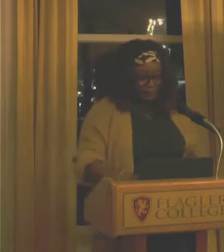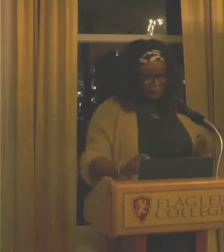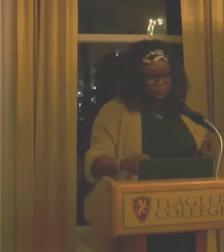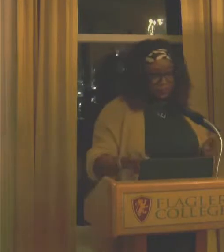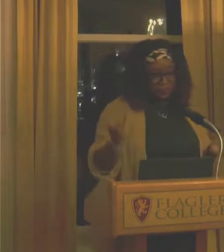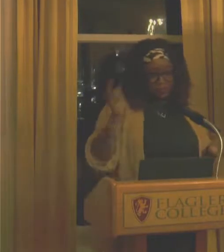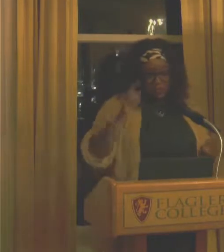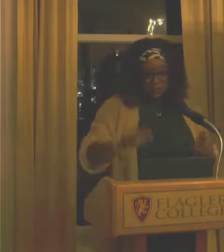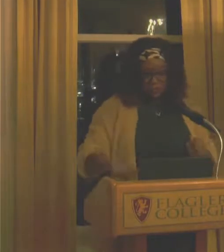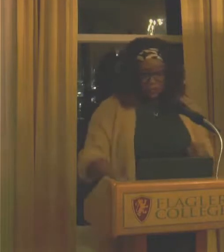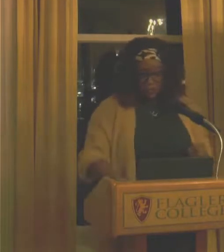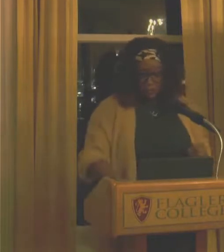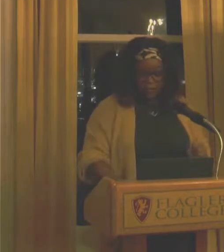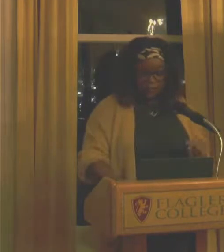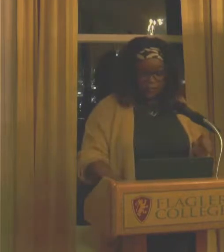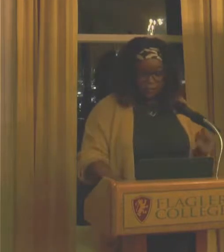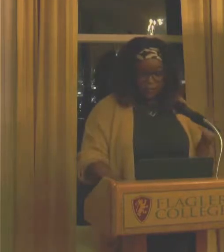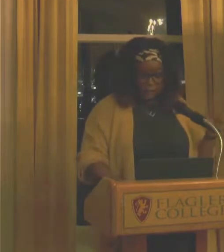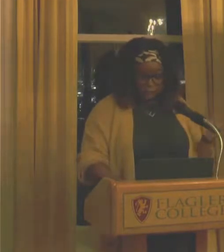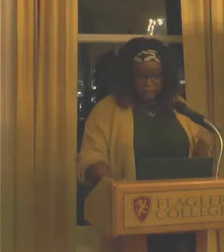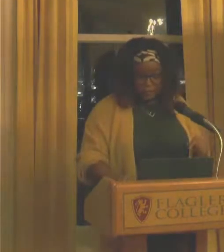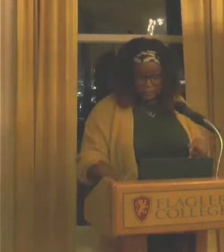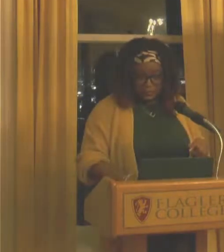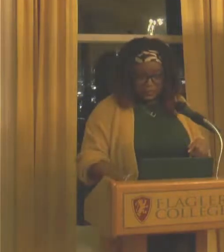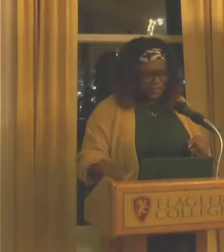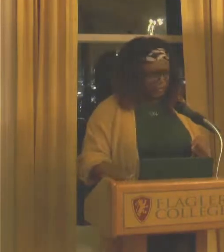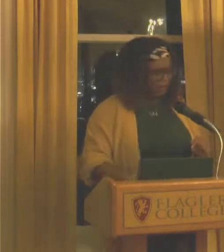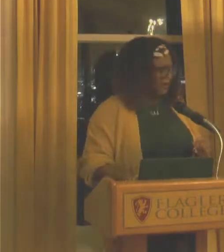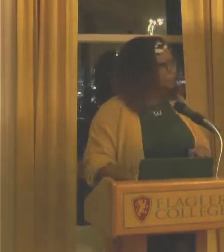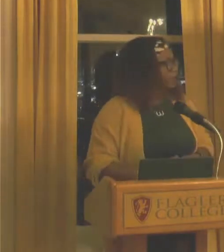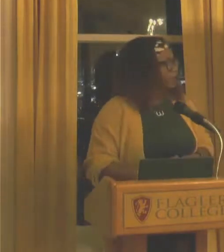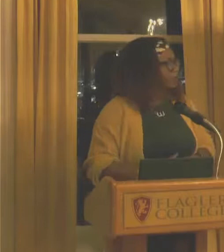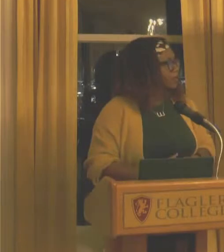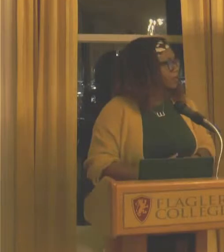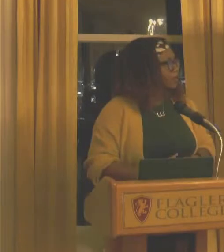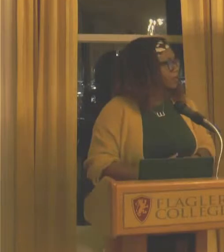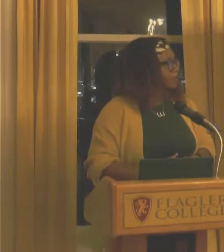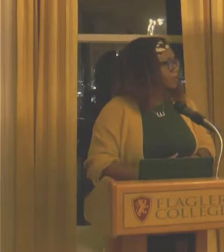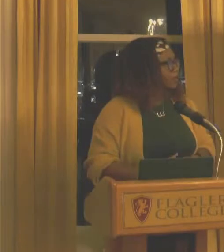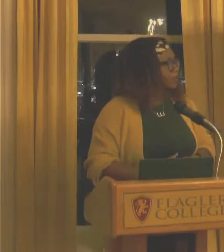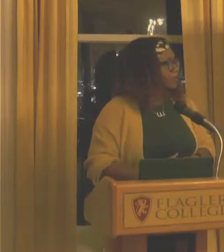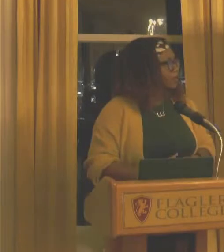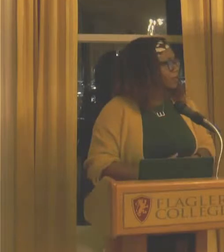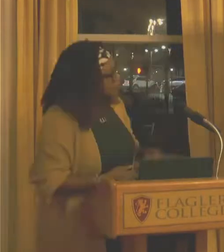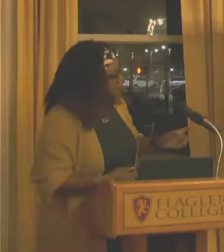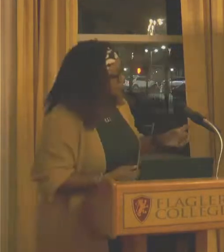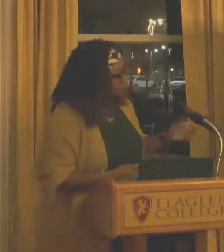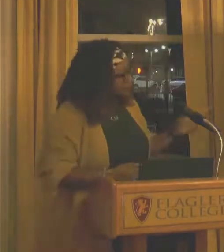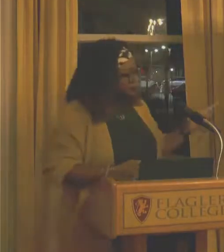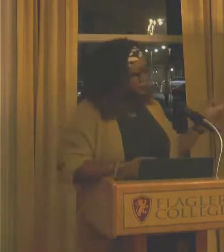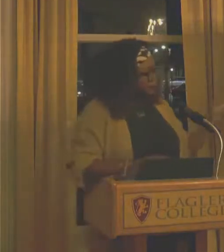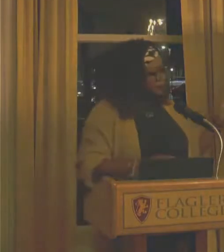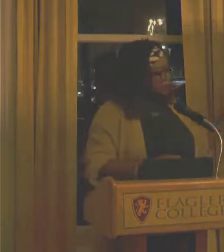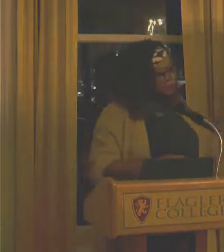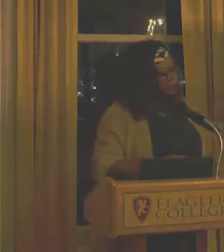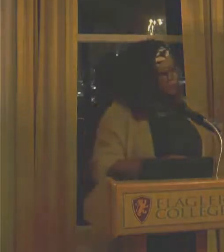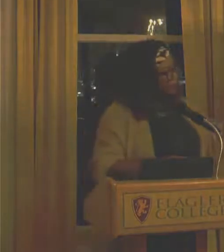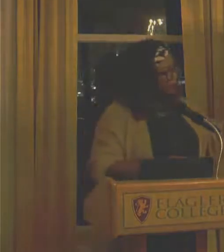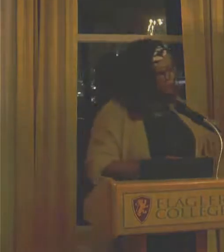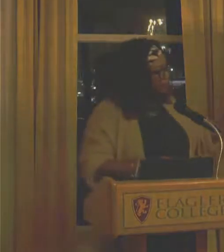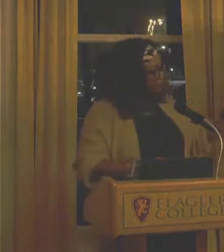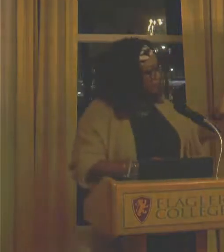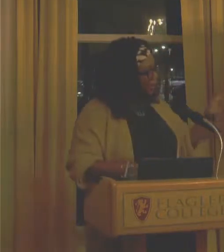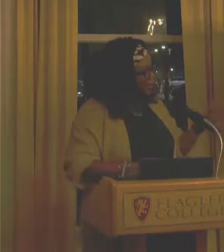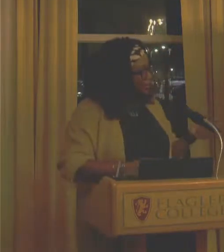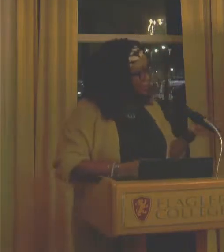to me. I was the first solo show in that space, I think. Um, so when you come into the show, you're